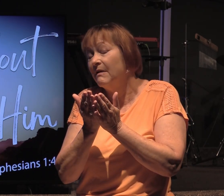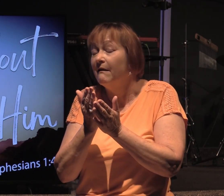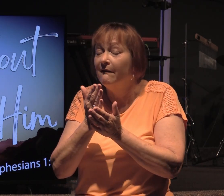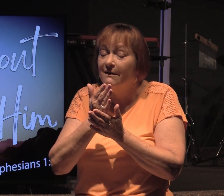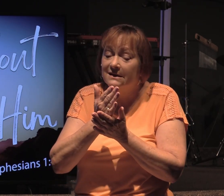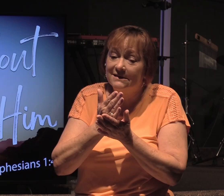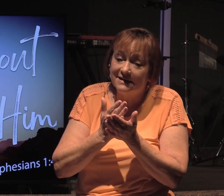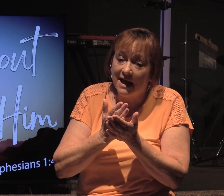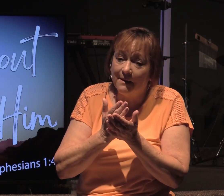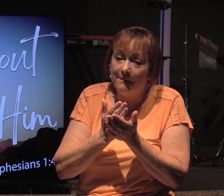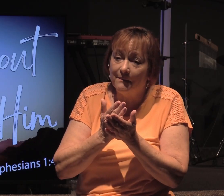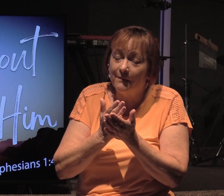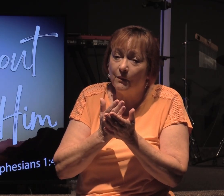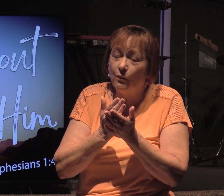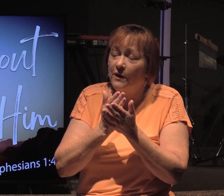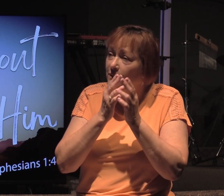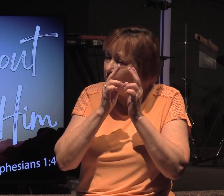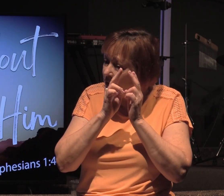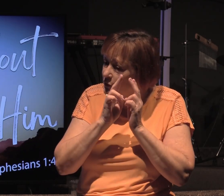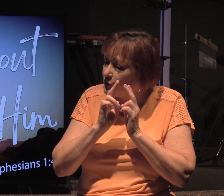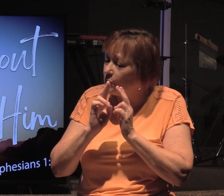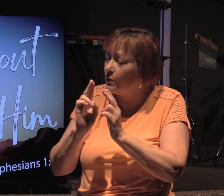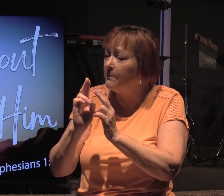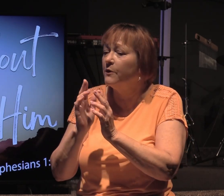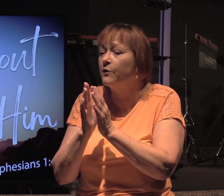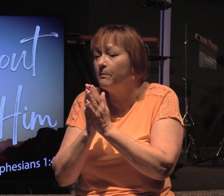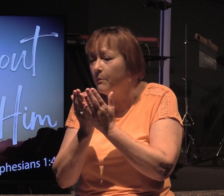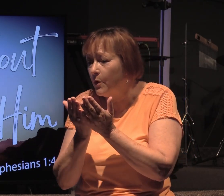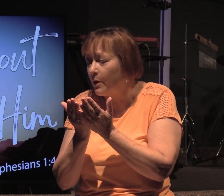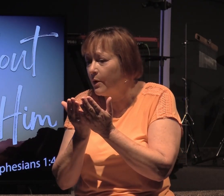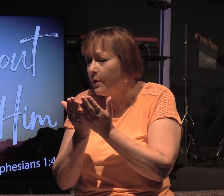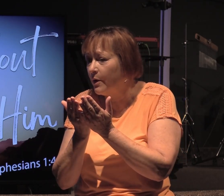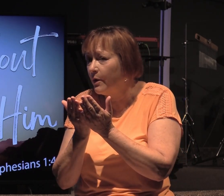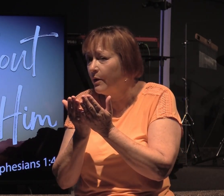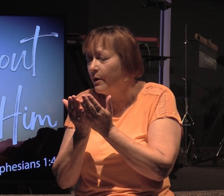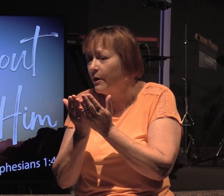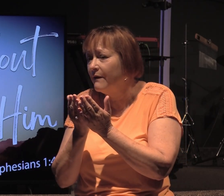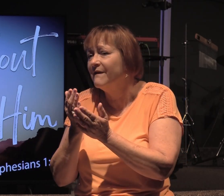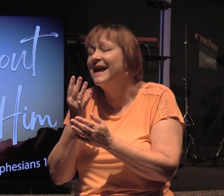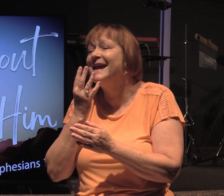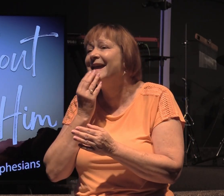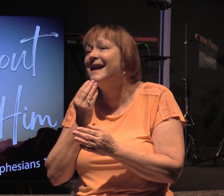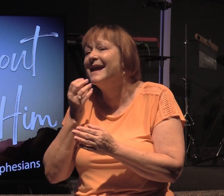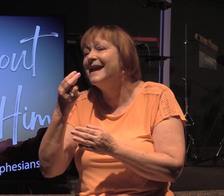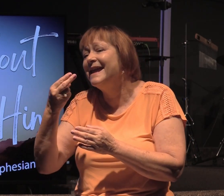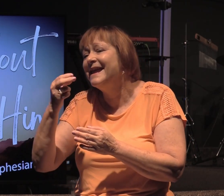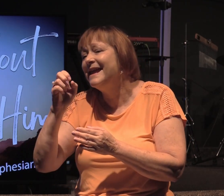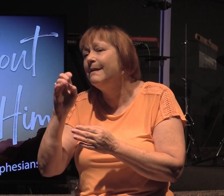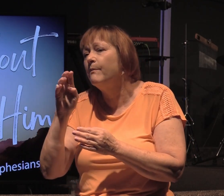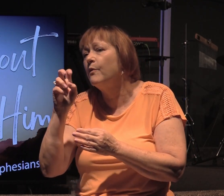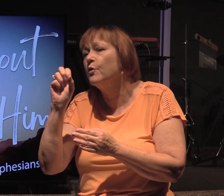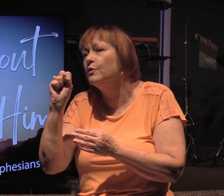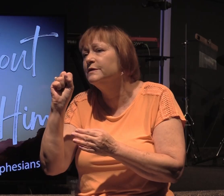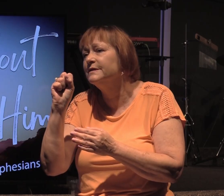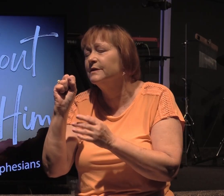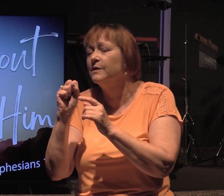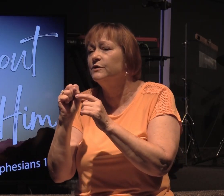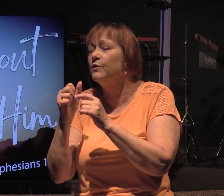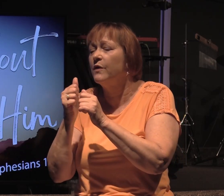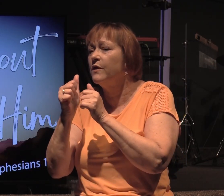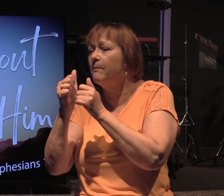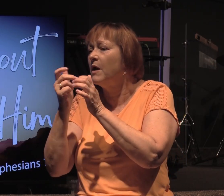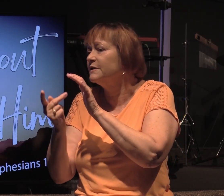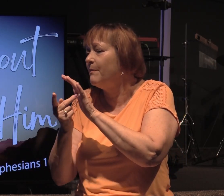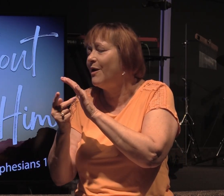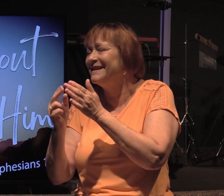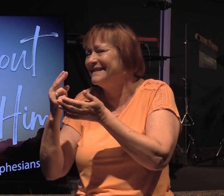Some would attribute the book of Hebrews to the Apostle Paul. His name is